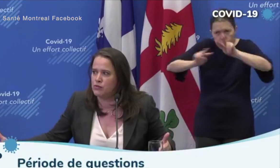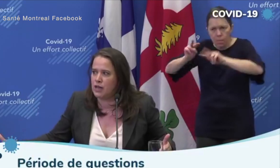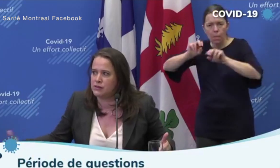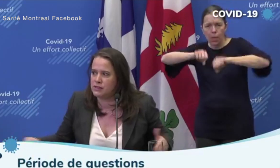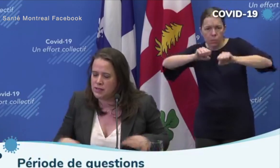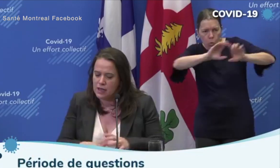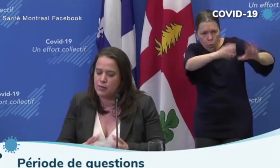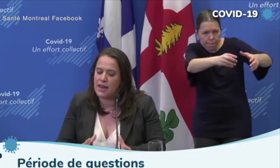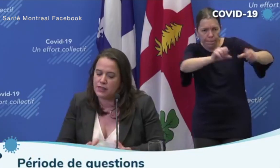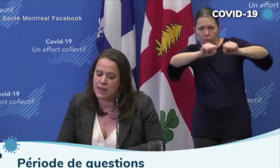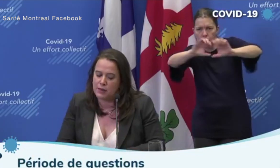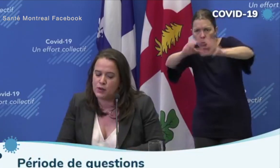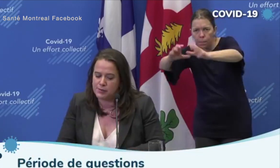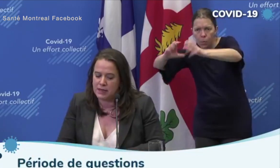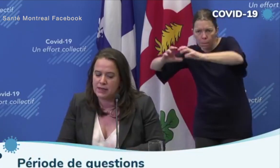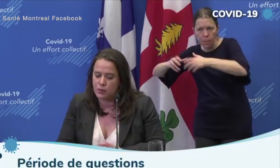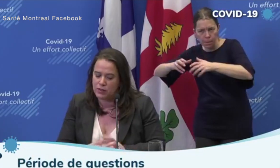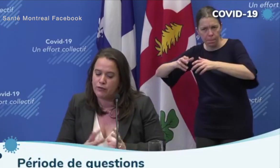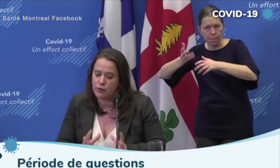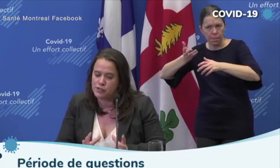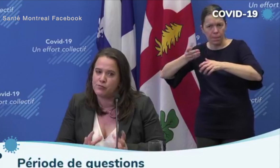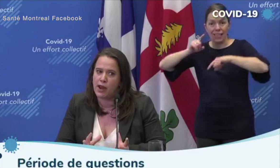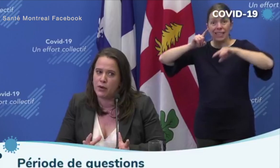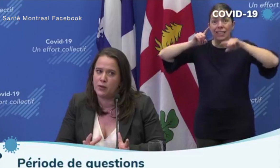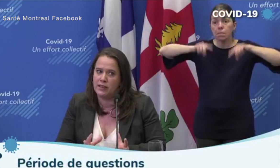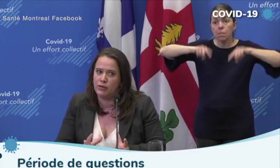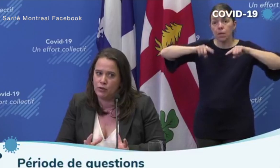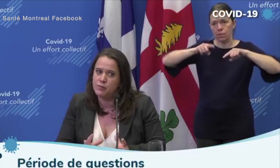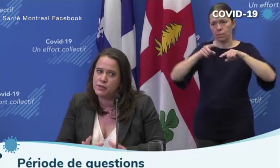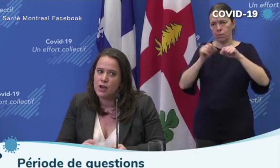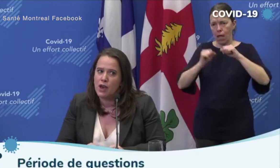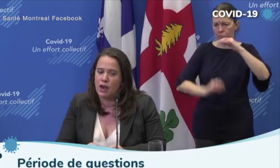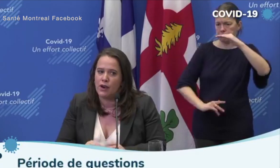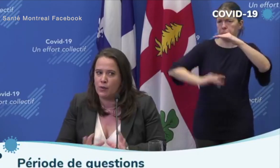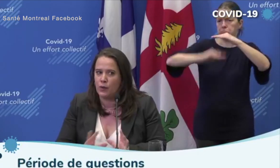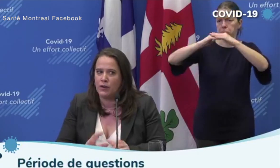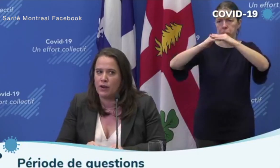to 2,000 but at the time we're speaking with the first priority groups